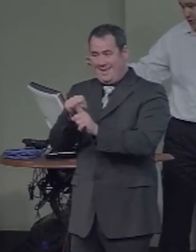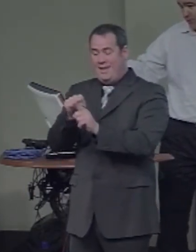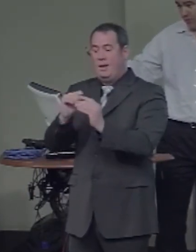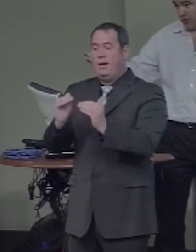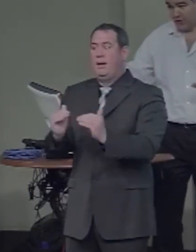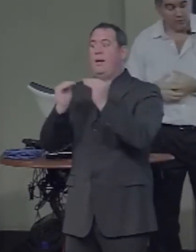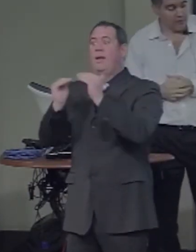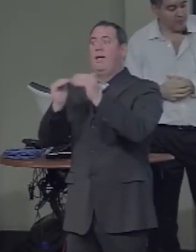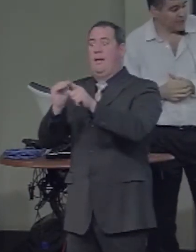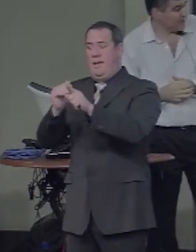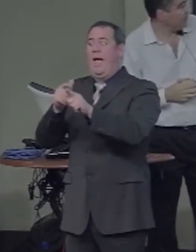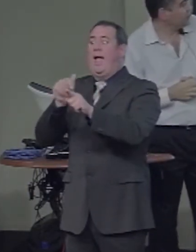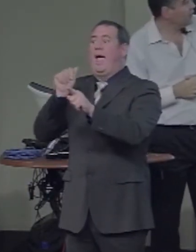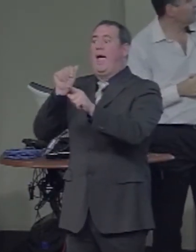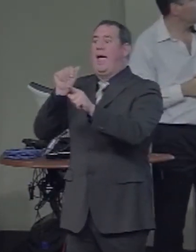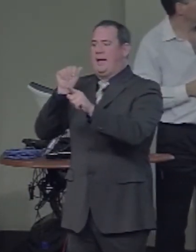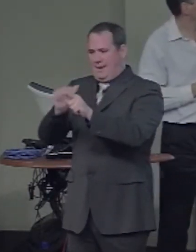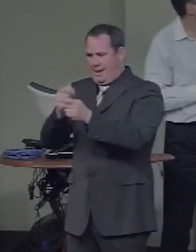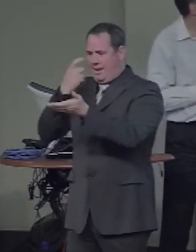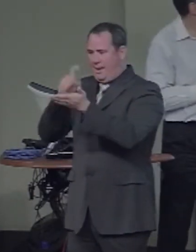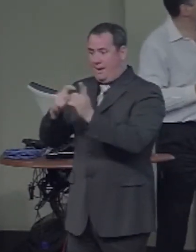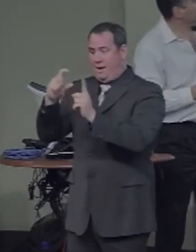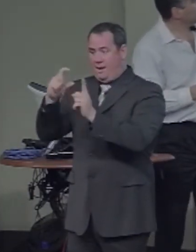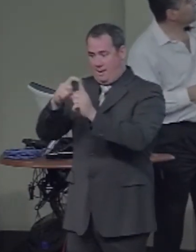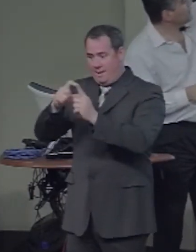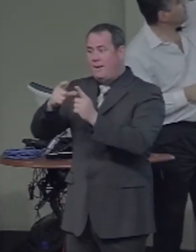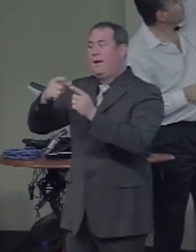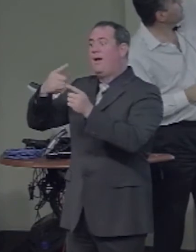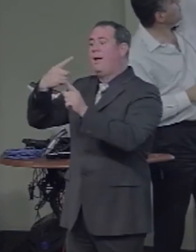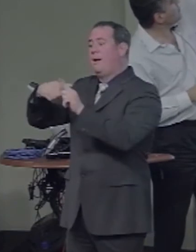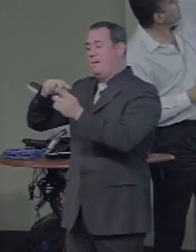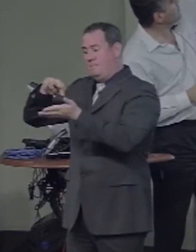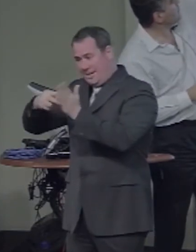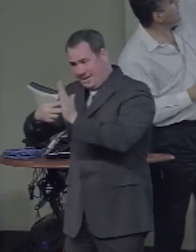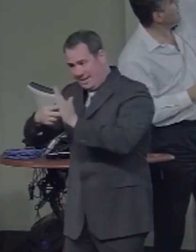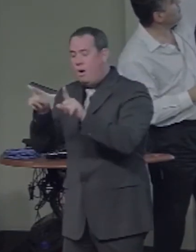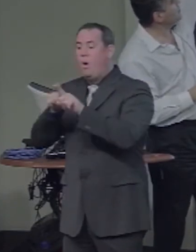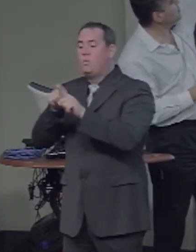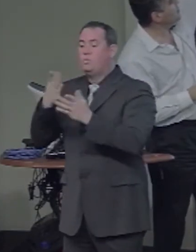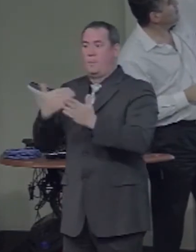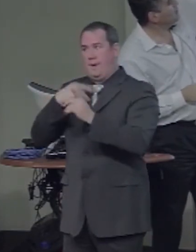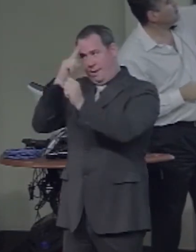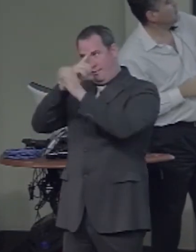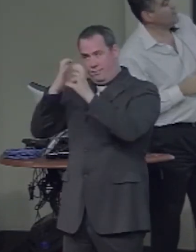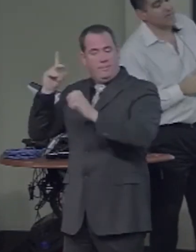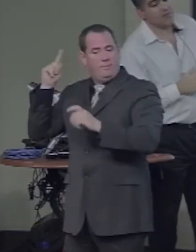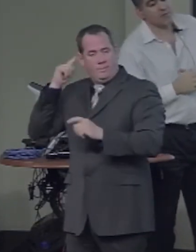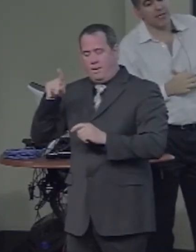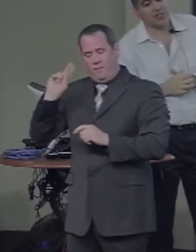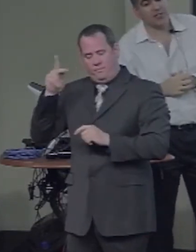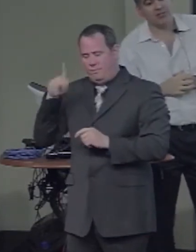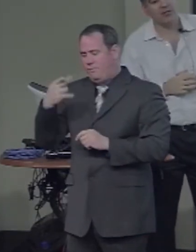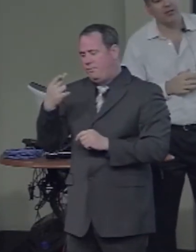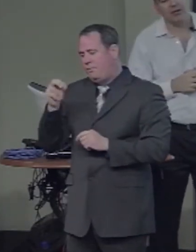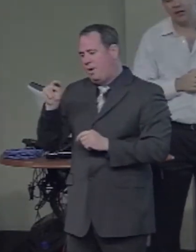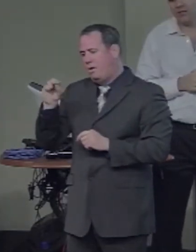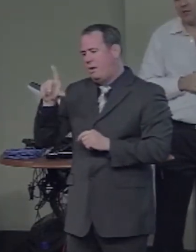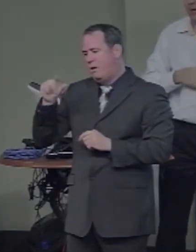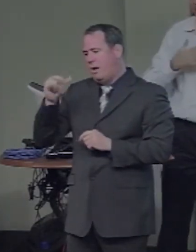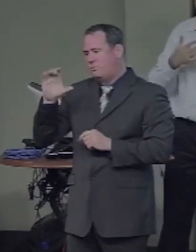potentially phonological representations. There's a particular pressure for language-related information